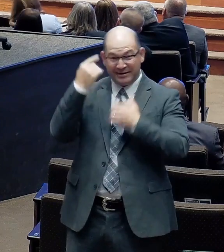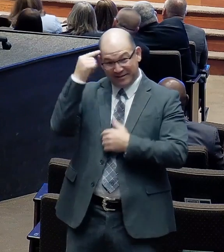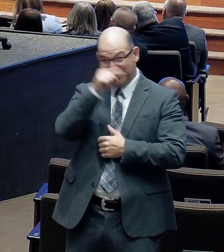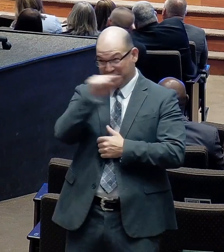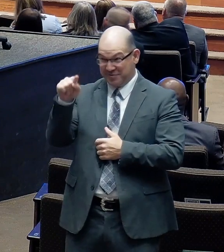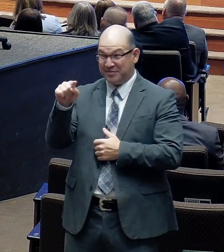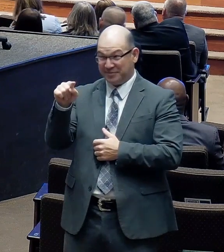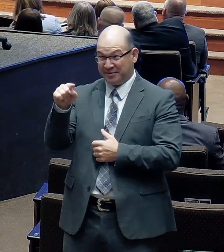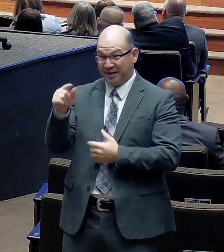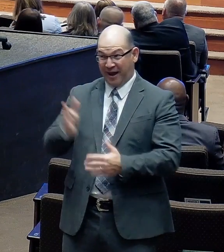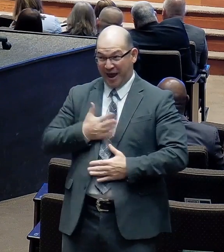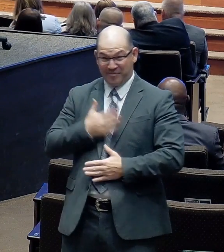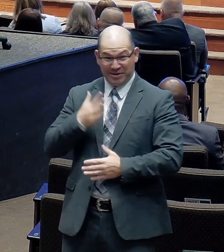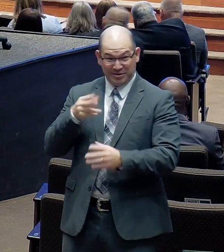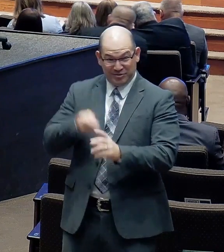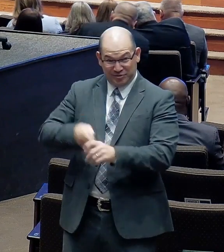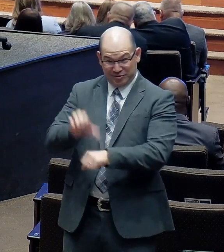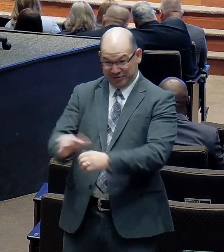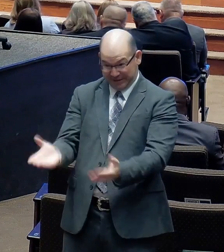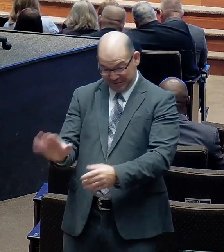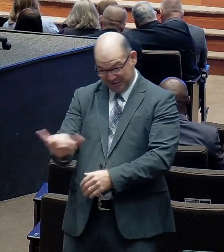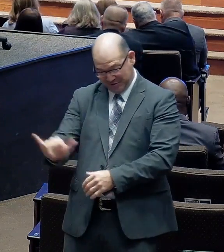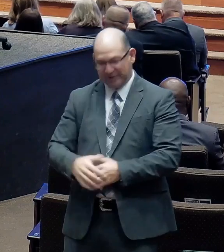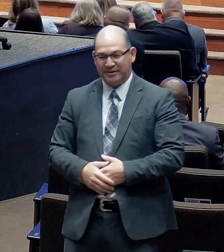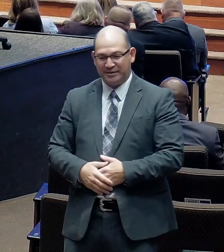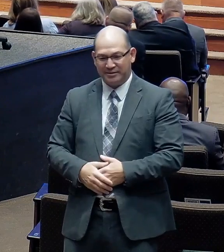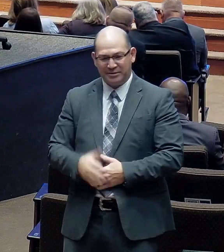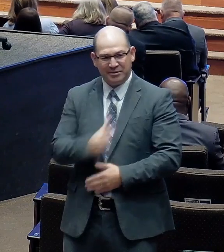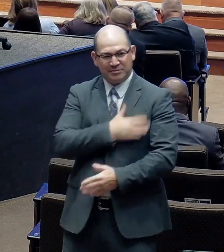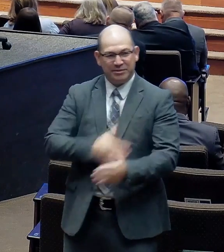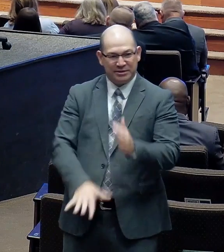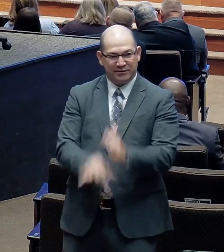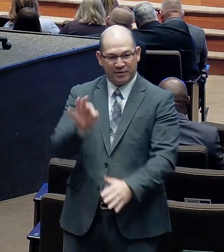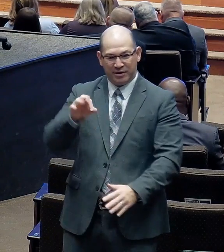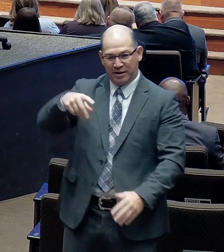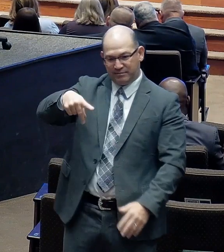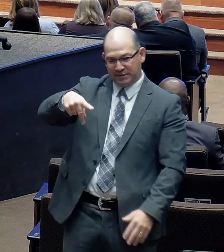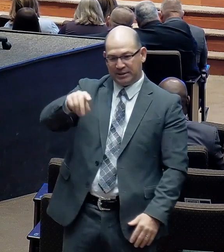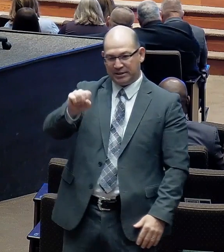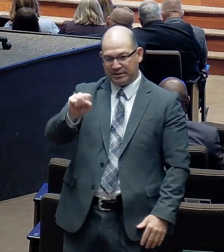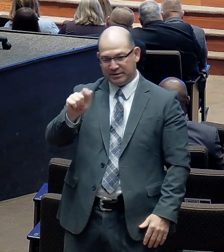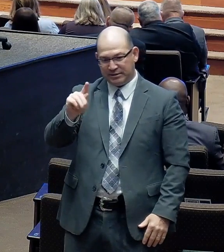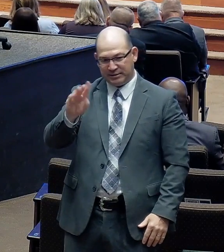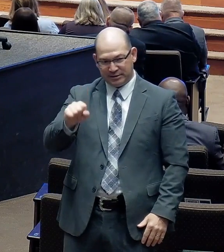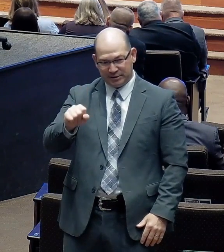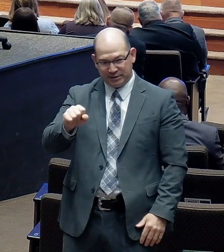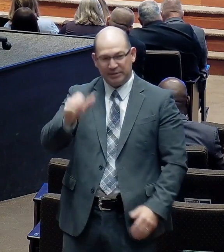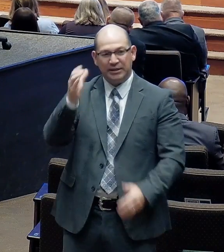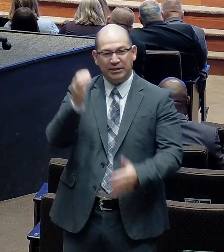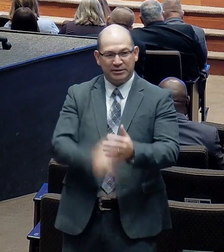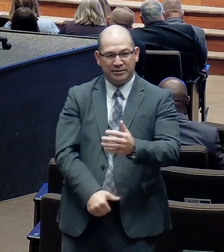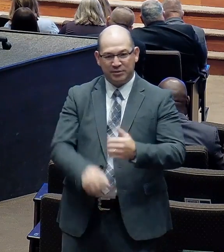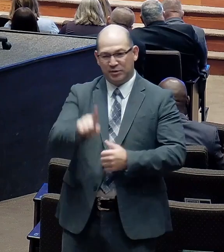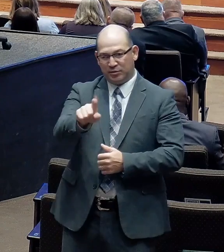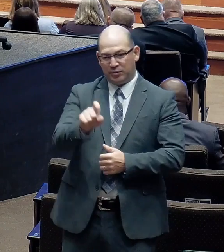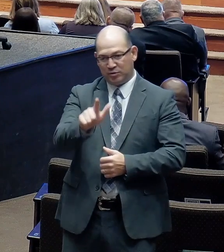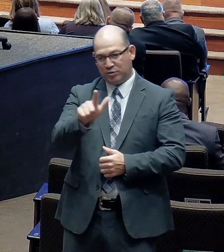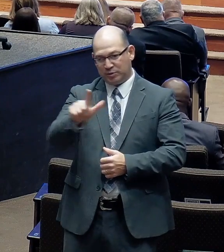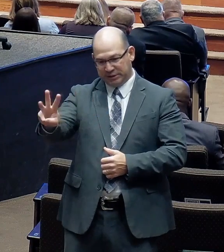Bibles to Psalms Division number 126. And you'll stand for the reading of